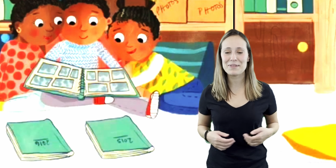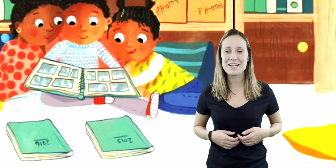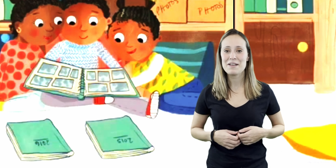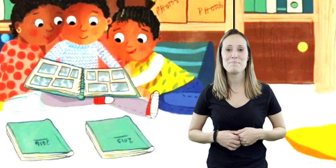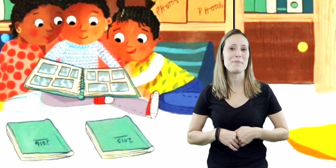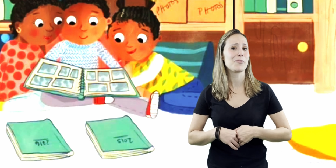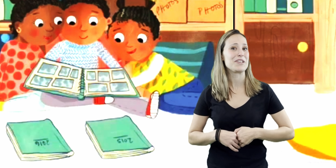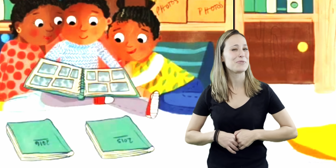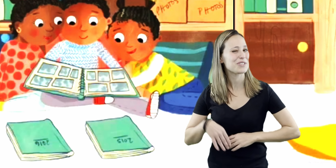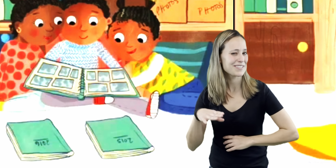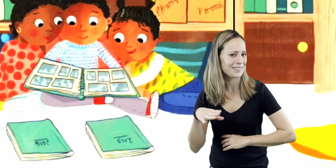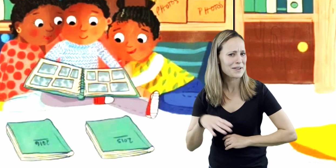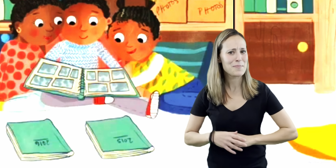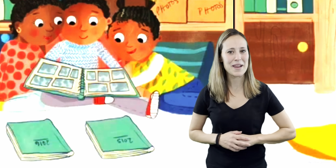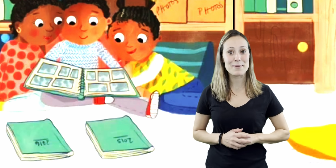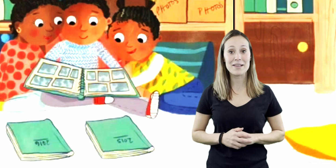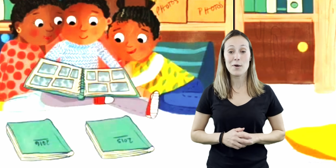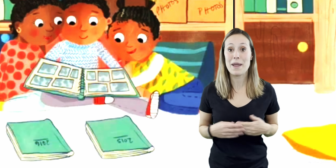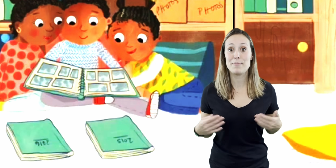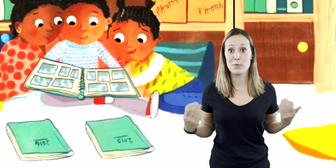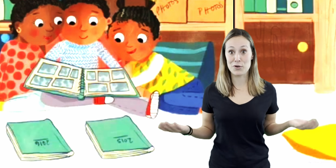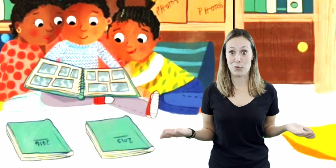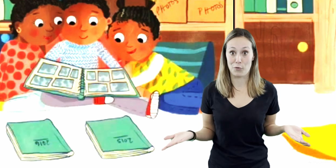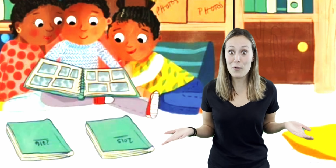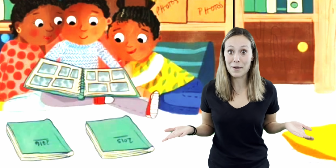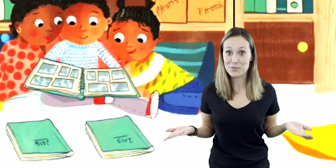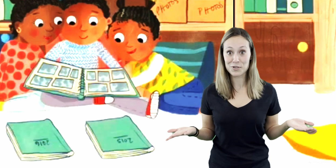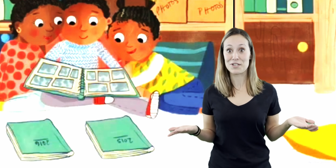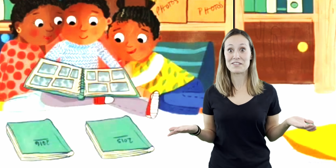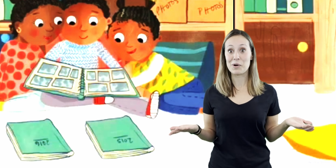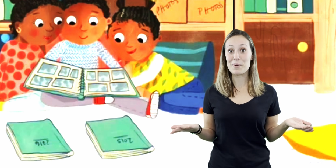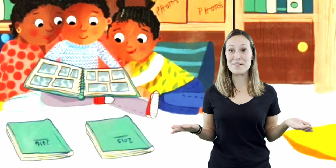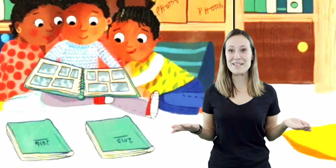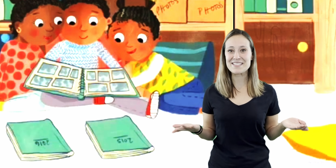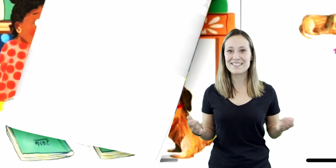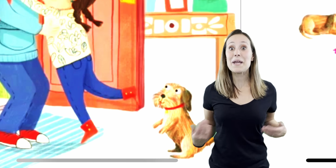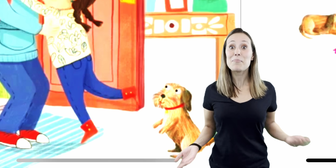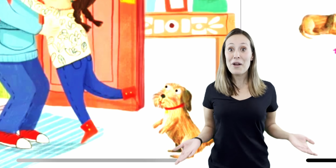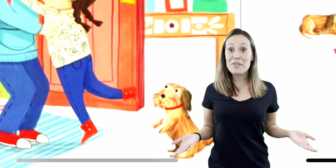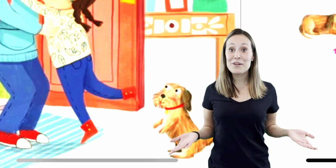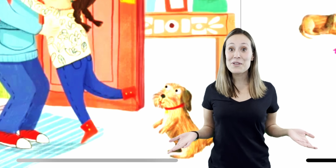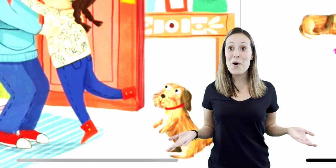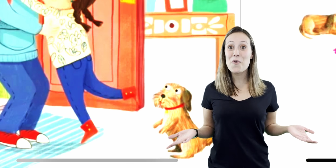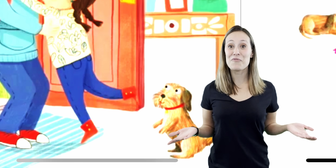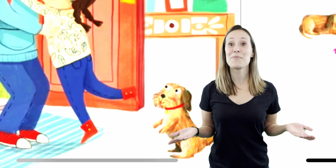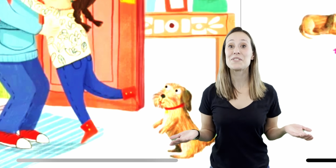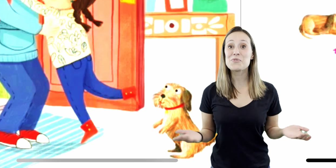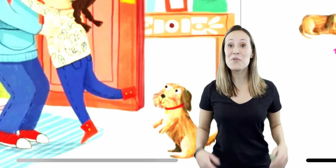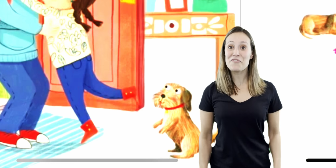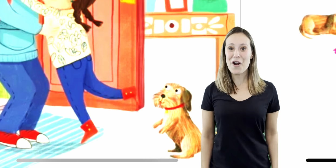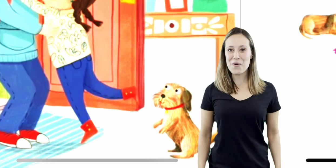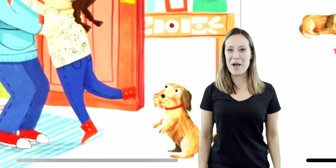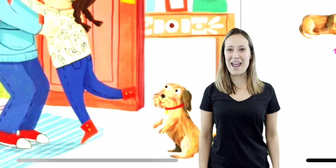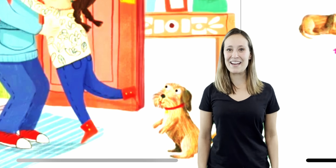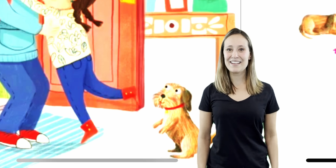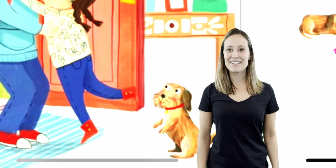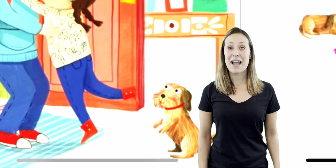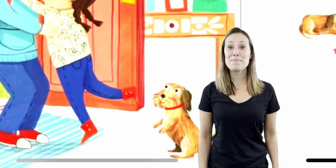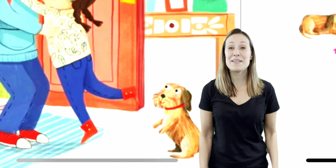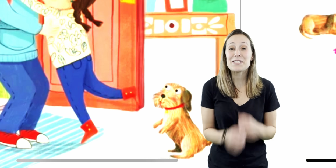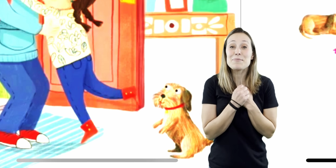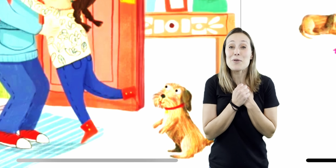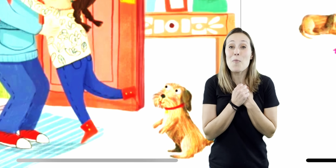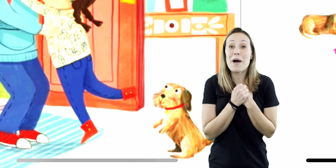of your family? Maybe when you were just a little baby. Maybe when your grown-ups were just little babies. Big brother is home from school far away.